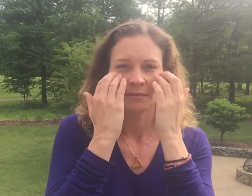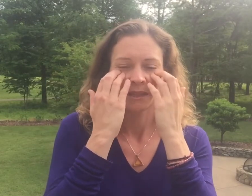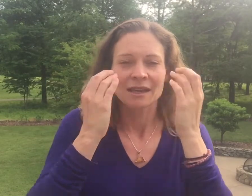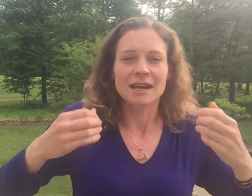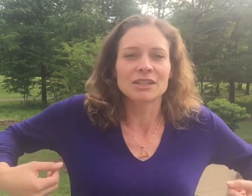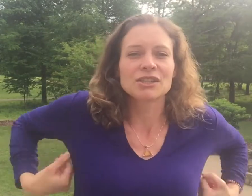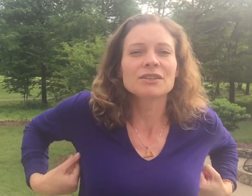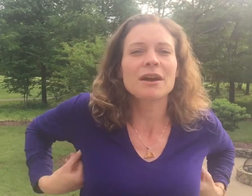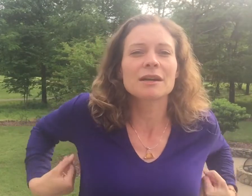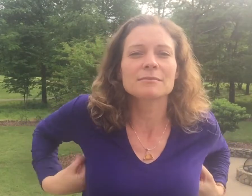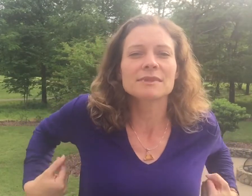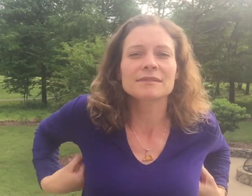Under your arms.